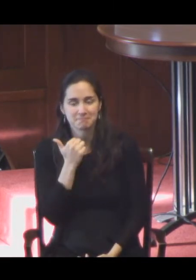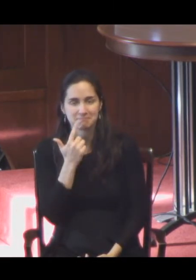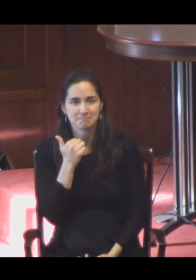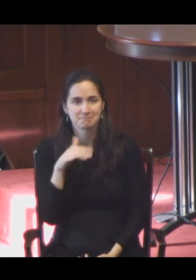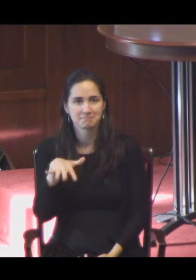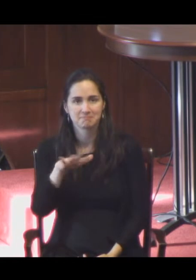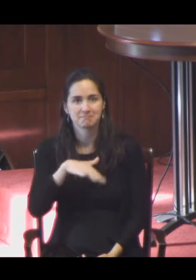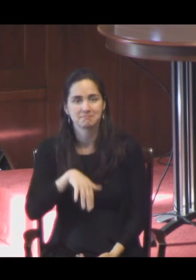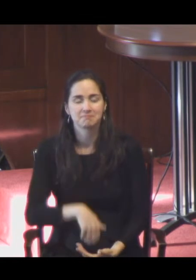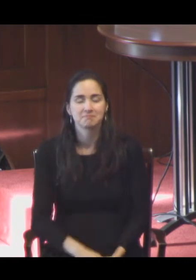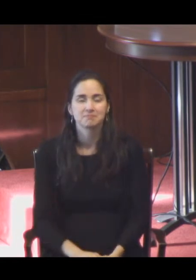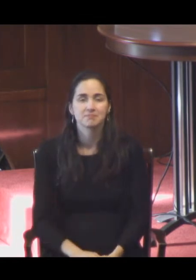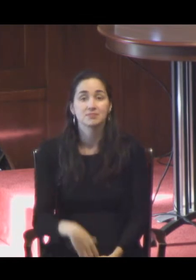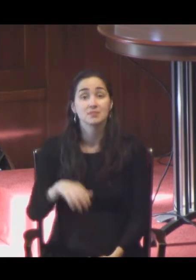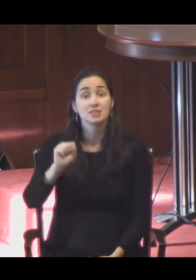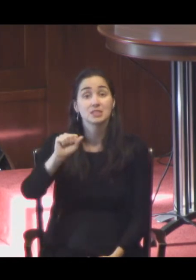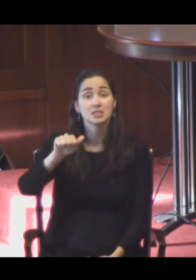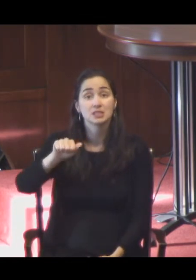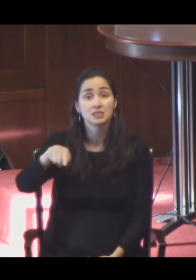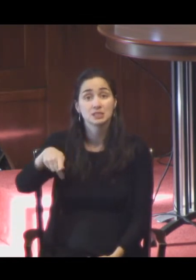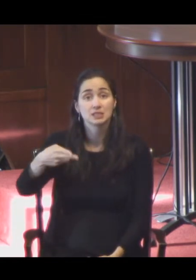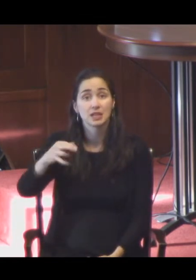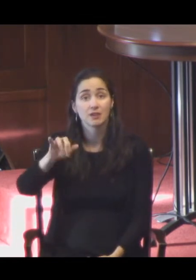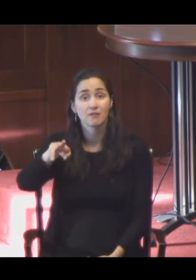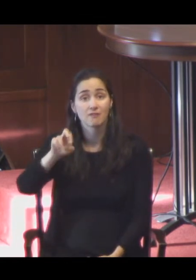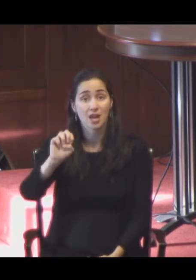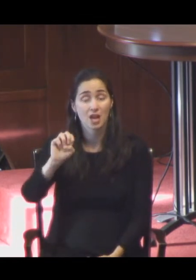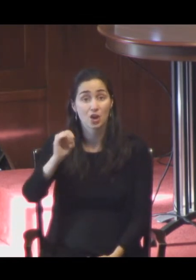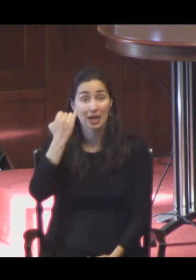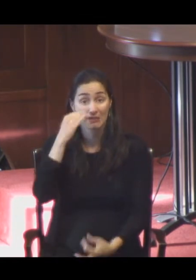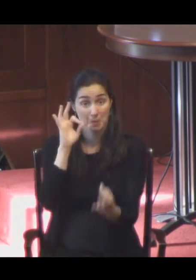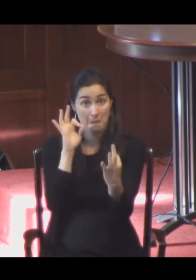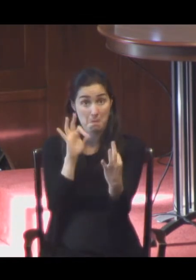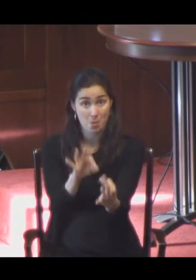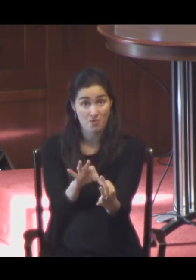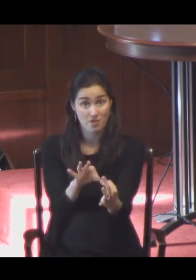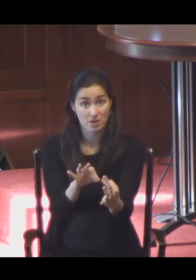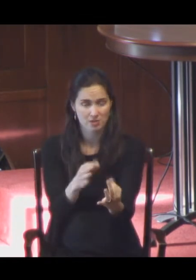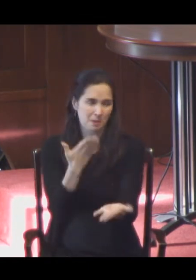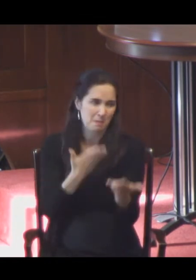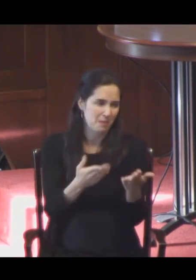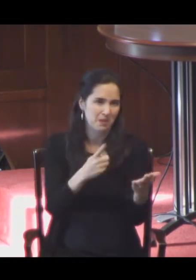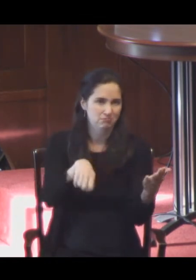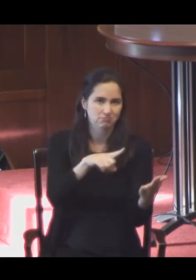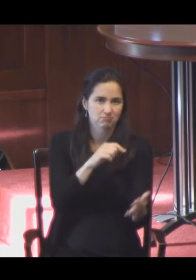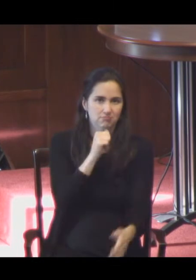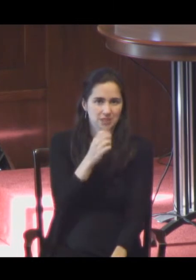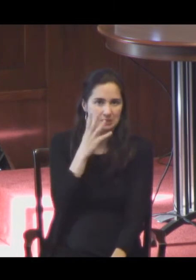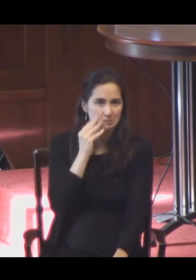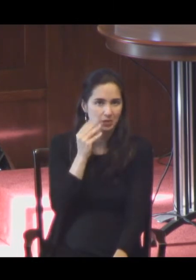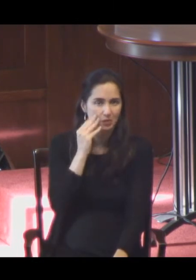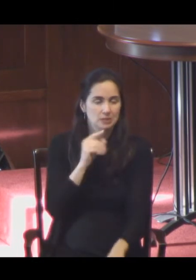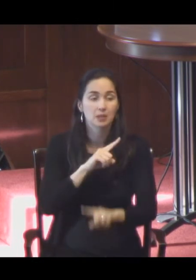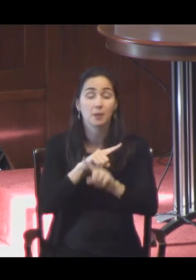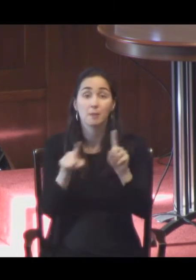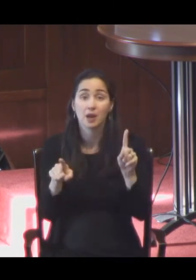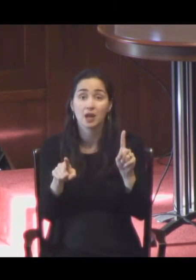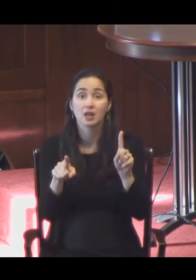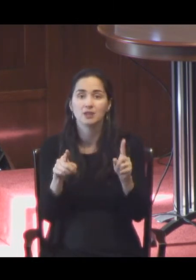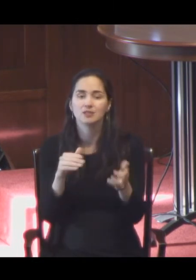But a sapphire, I don't know if you've seen a perfectly polished star sapphire, often cut in the shape of a clove of garlic, a little oval